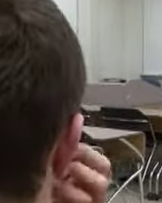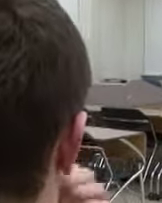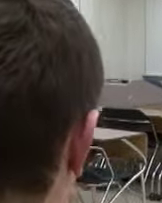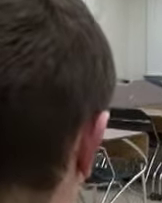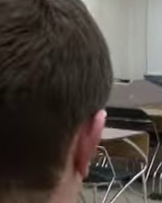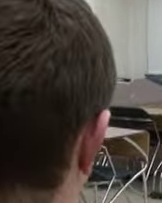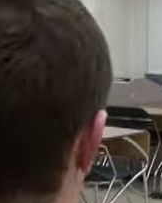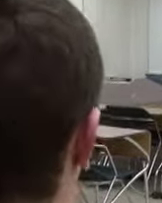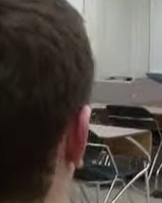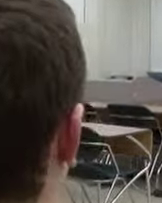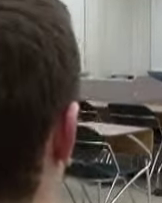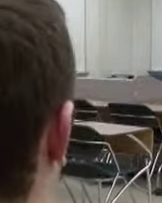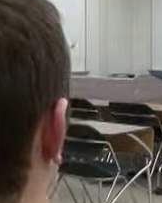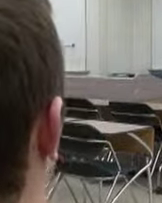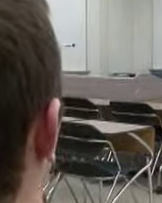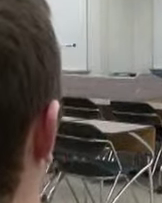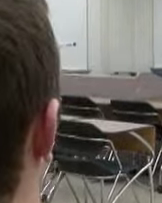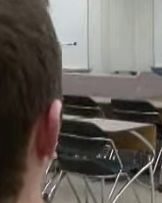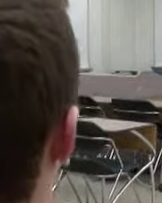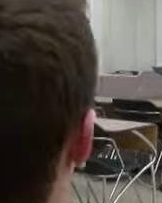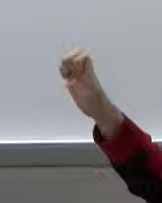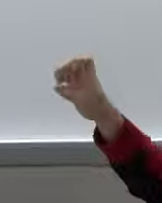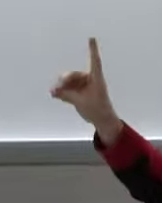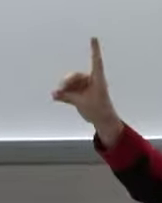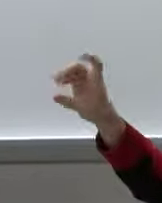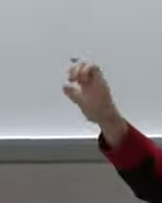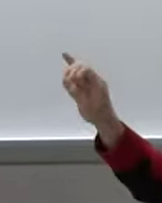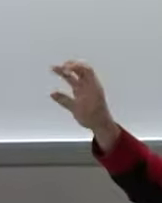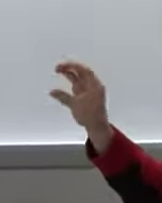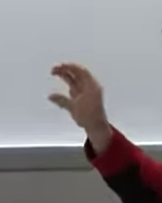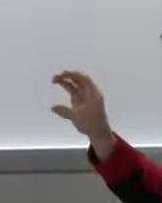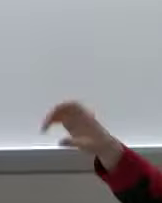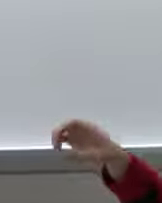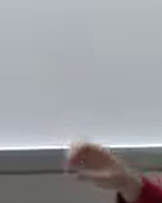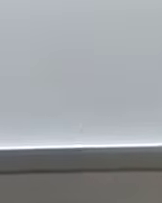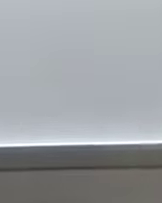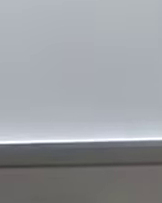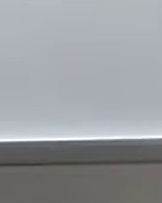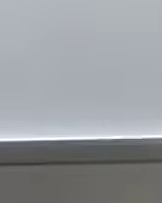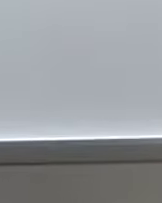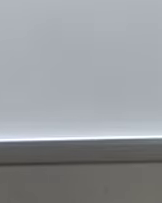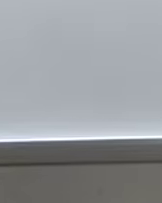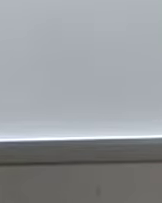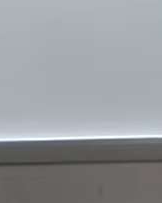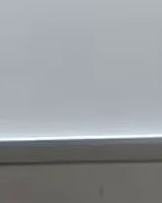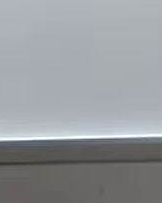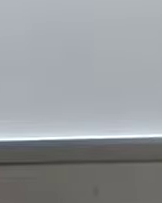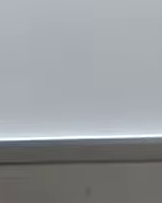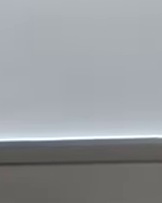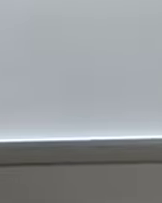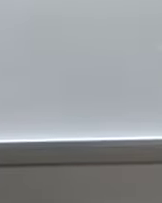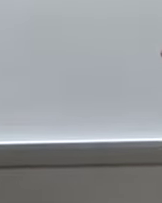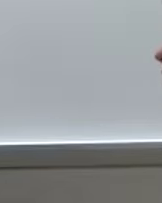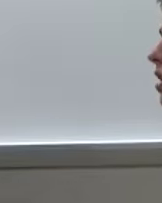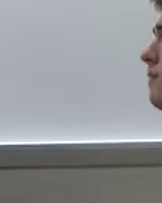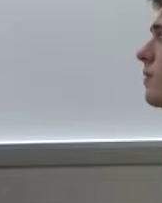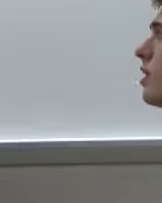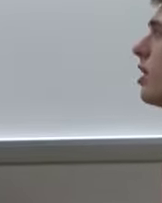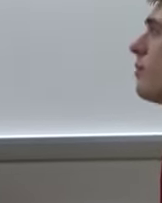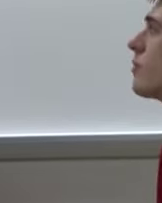do experience a little bit of frustration until they become used to it. But once they get used to it, it is definitely the better way to learn the language. Just like Spanish